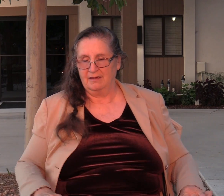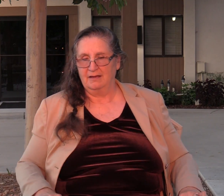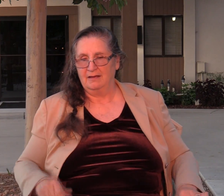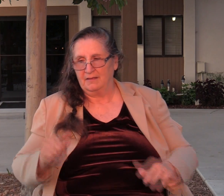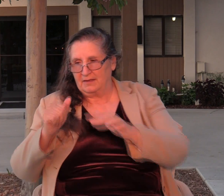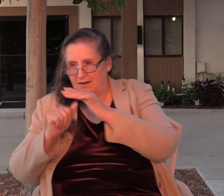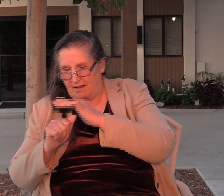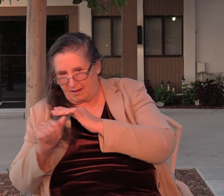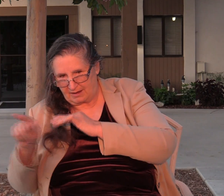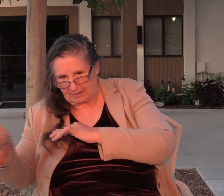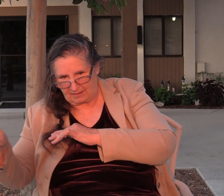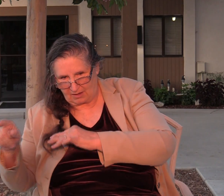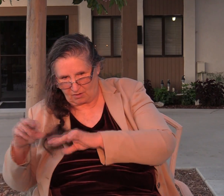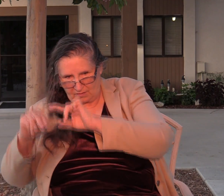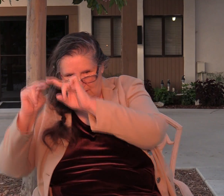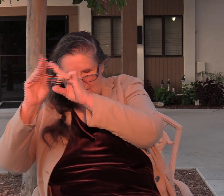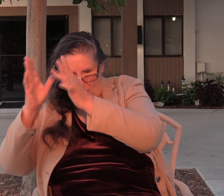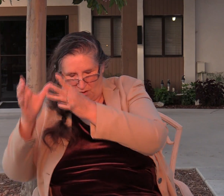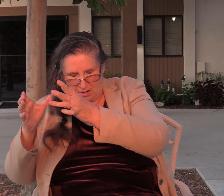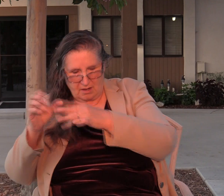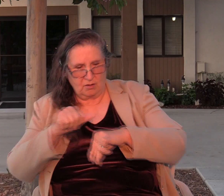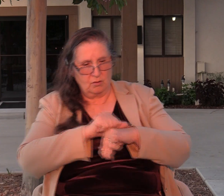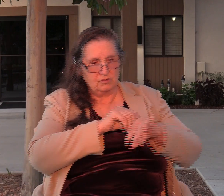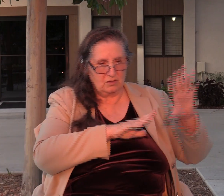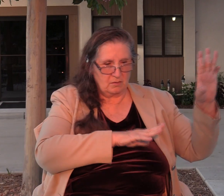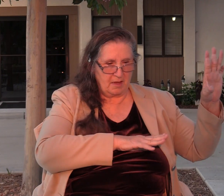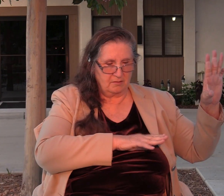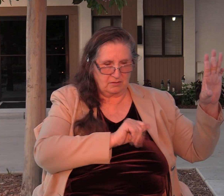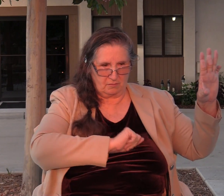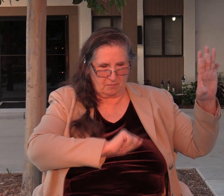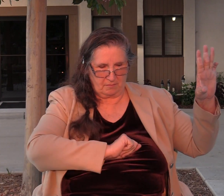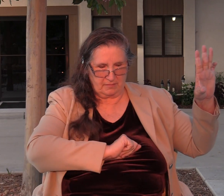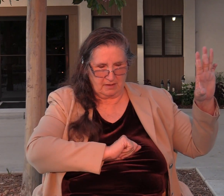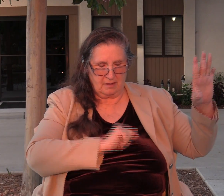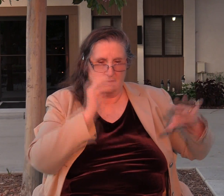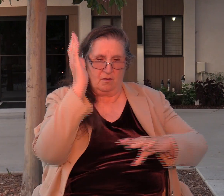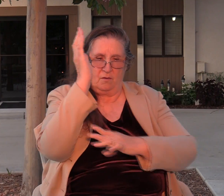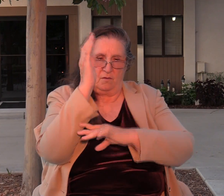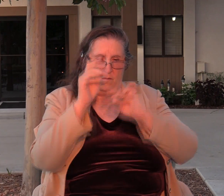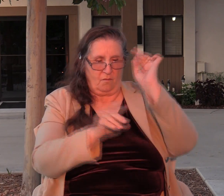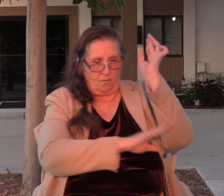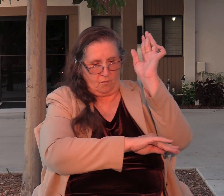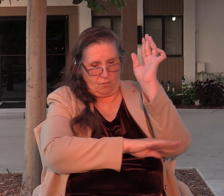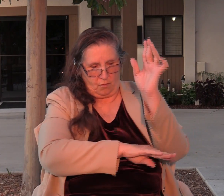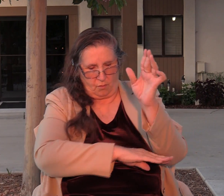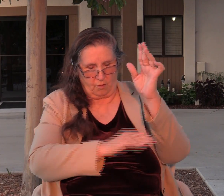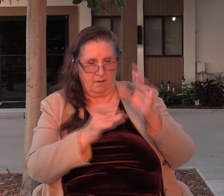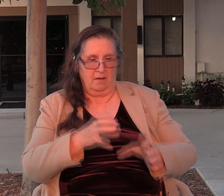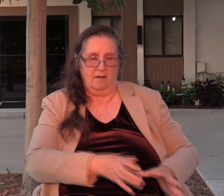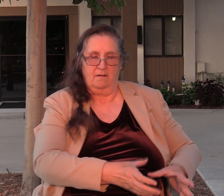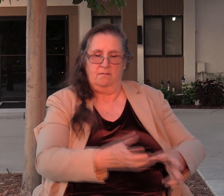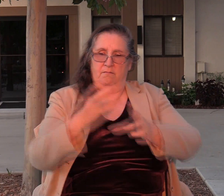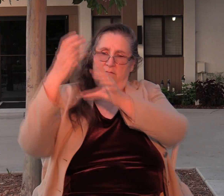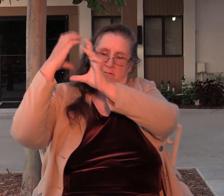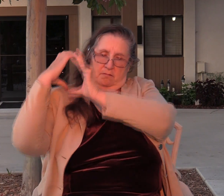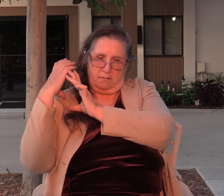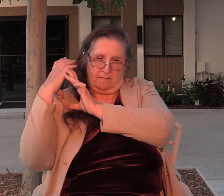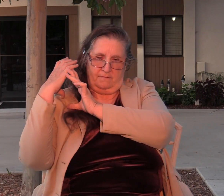tower, right? So he goes to the mountains, he cuts down some wood, he throws it on his shoulder, he tells the people following him,